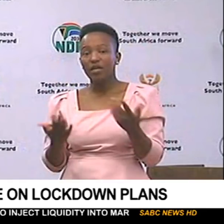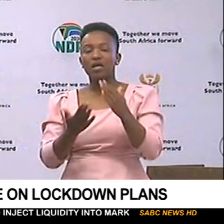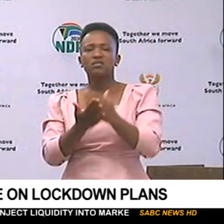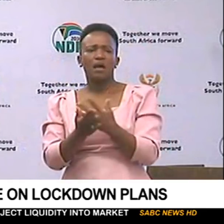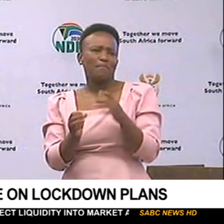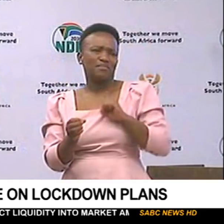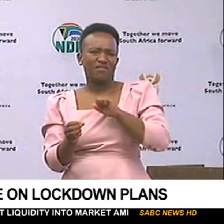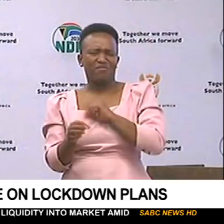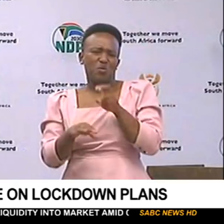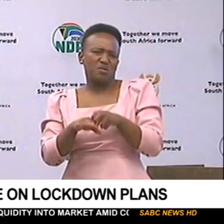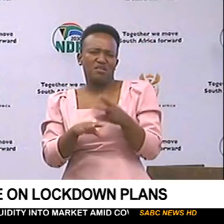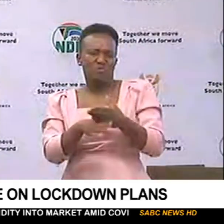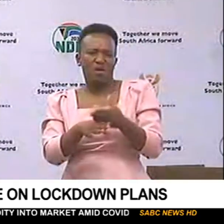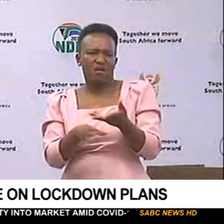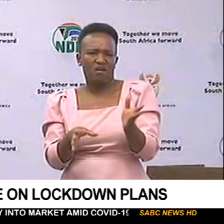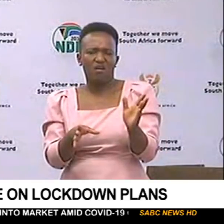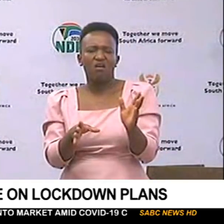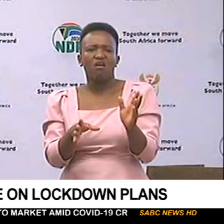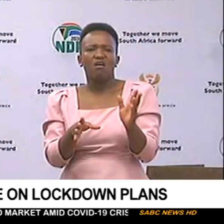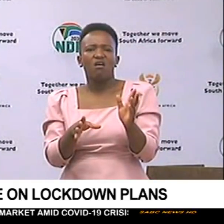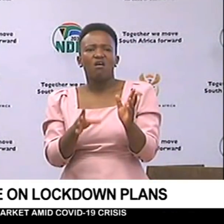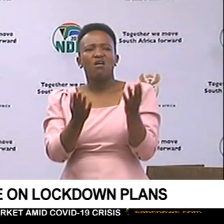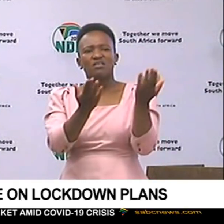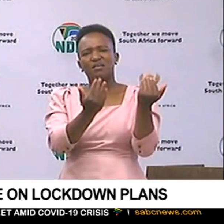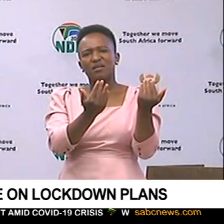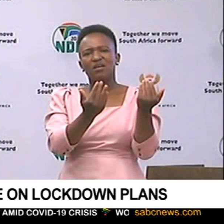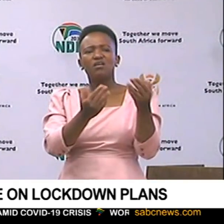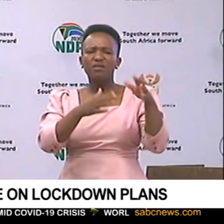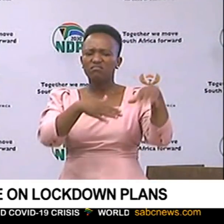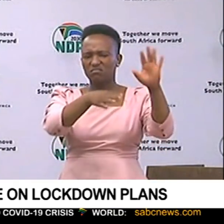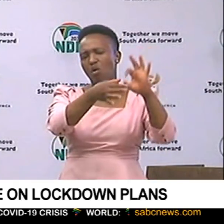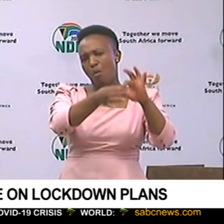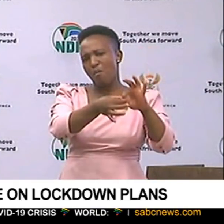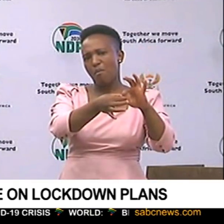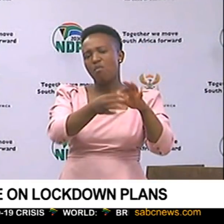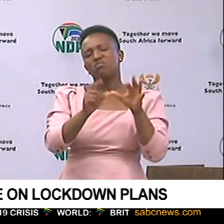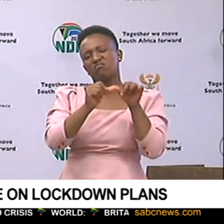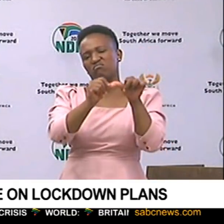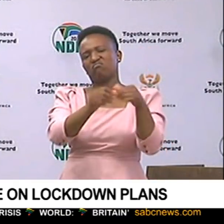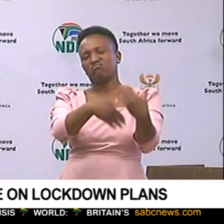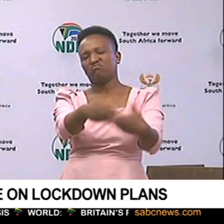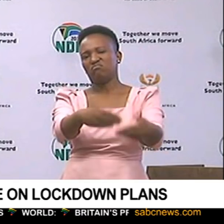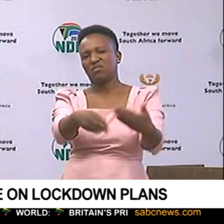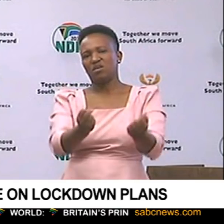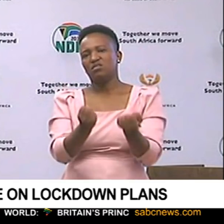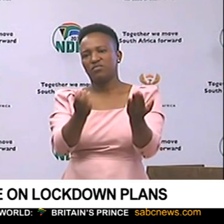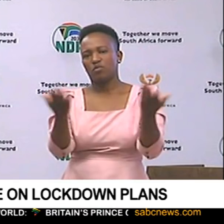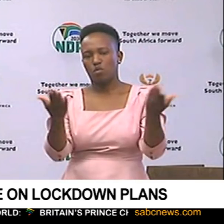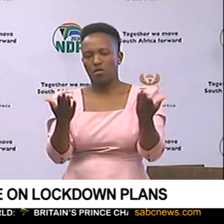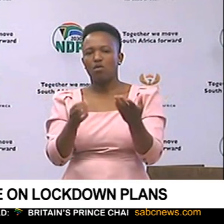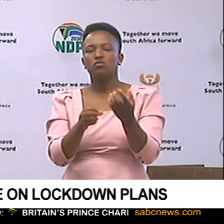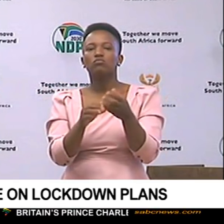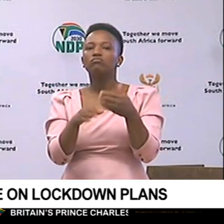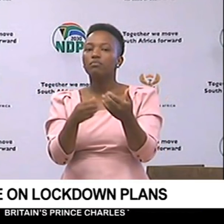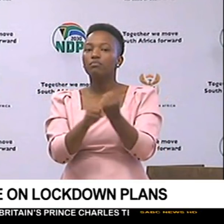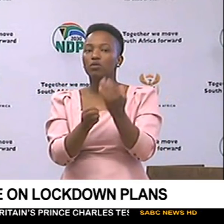that we don't expect to be at work, but those that are expected to go to work will have to continue with their services in order to